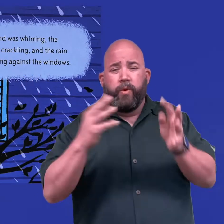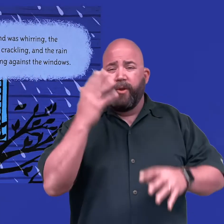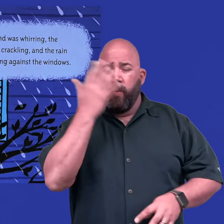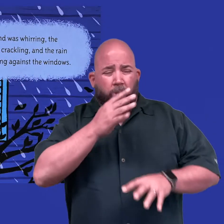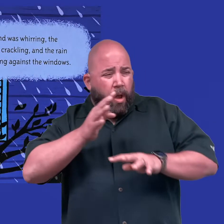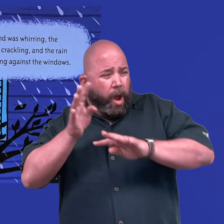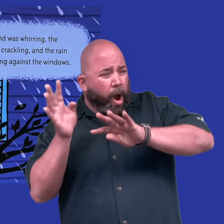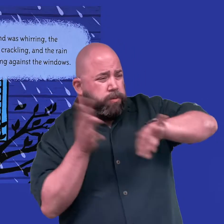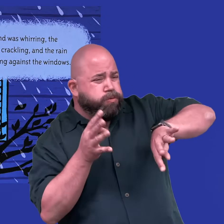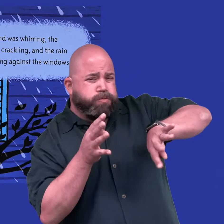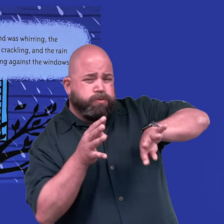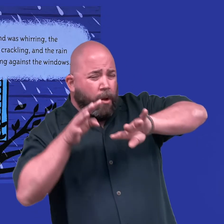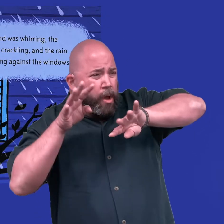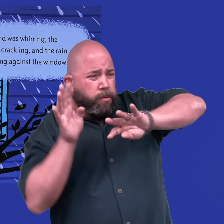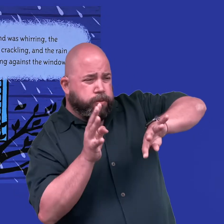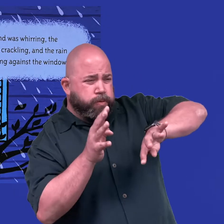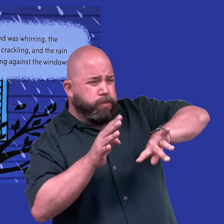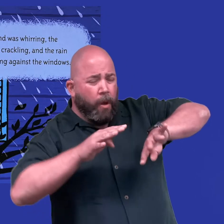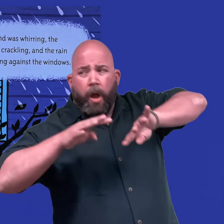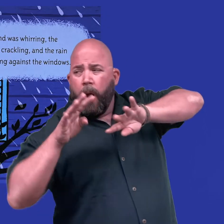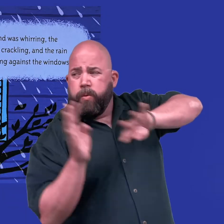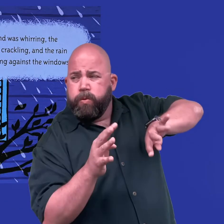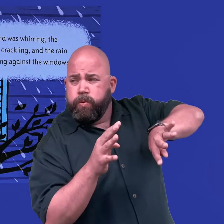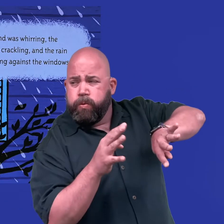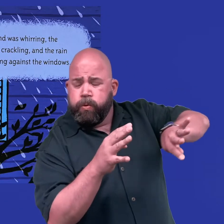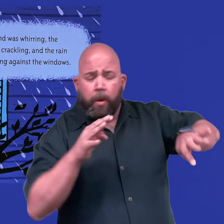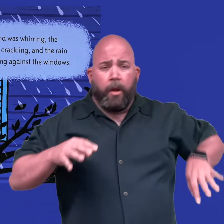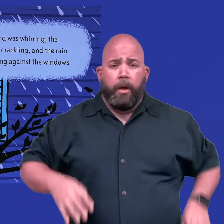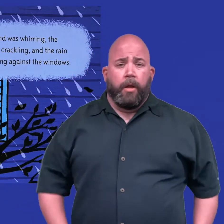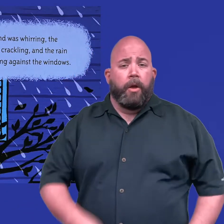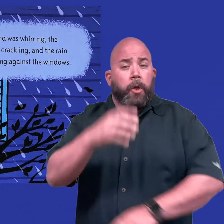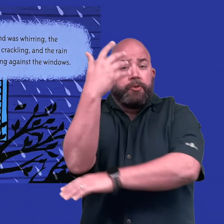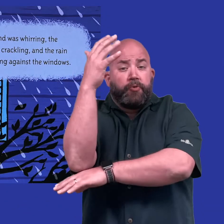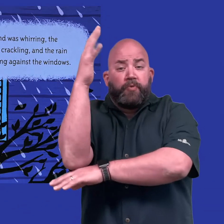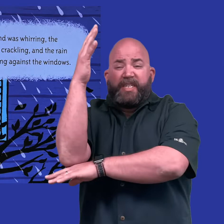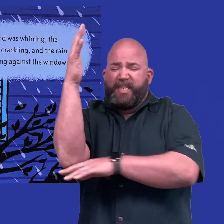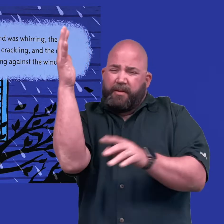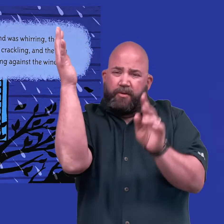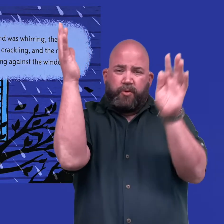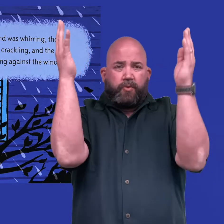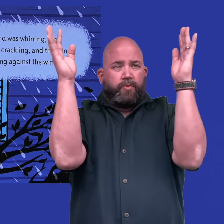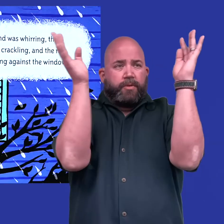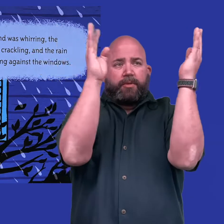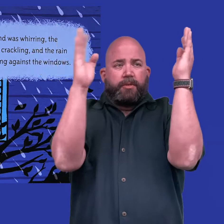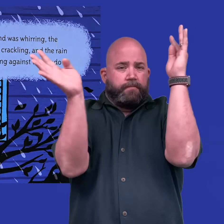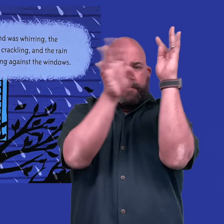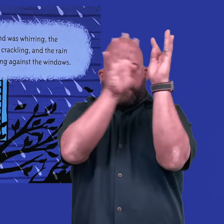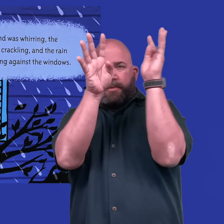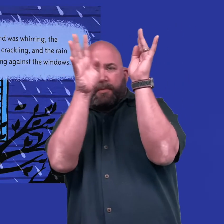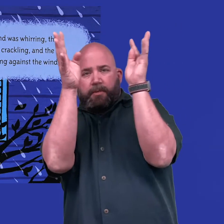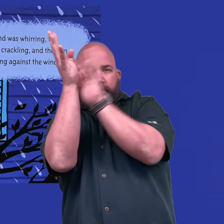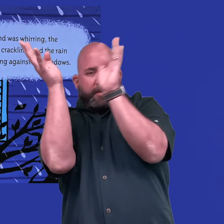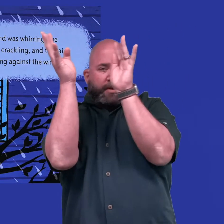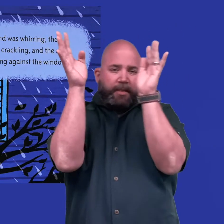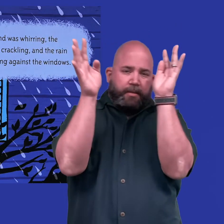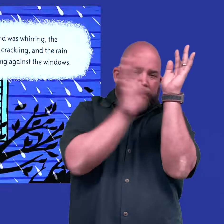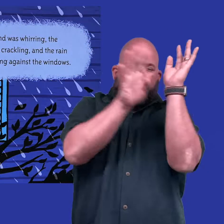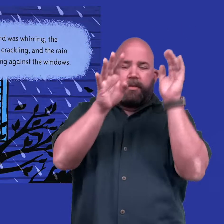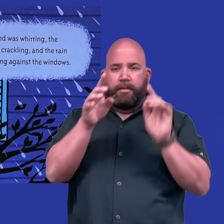The wind was whirring, the trees were crackling, and the rain was pounding against the